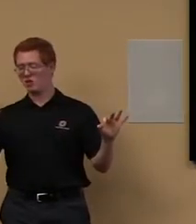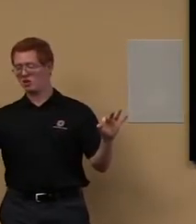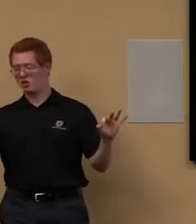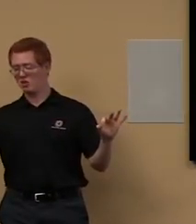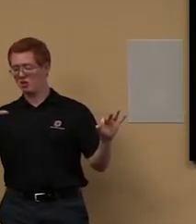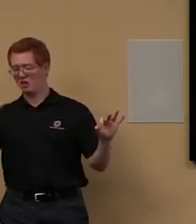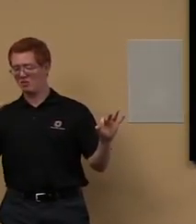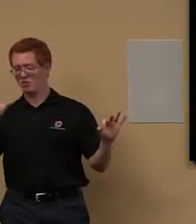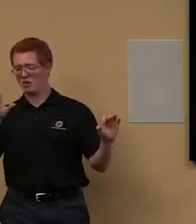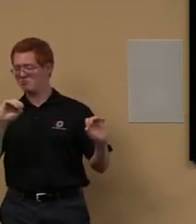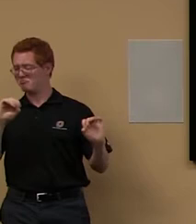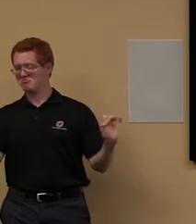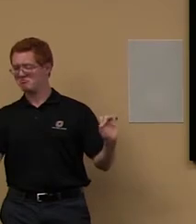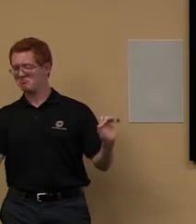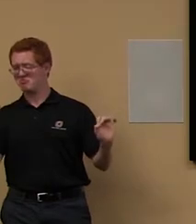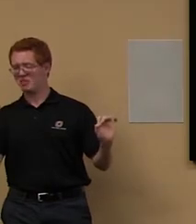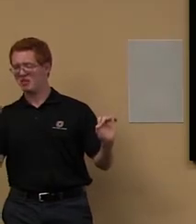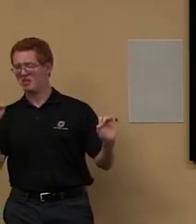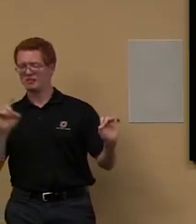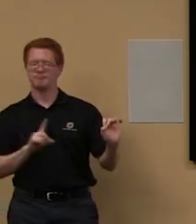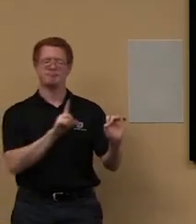and over again. So, um,